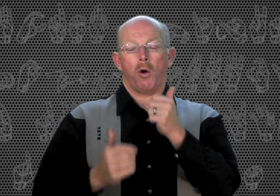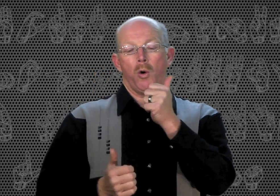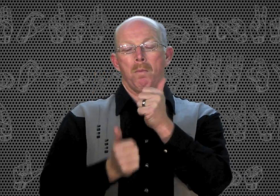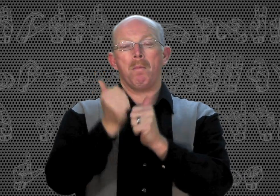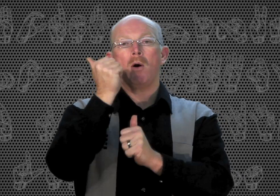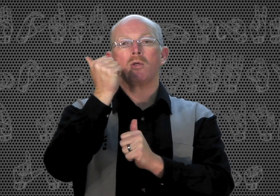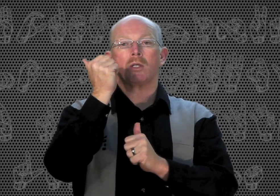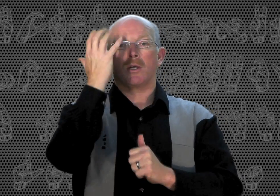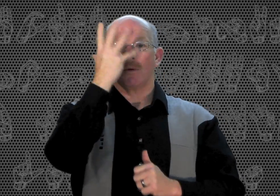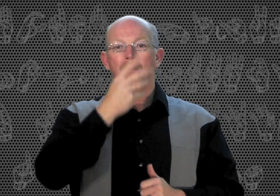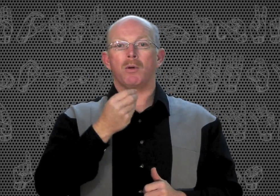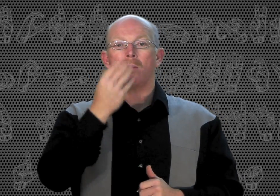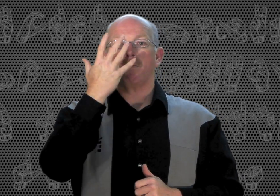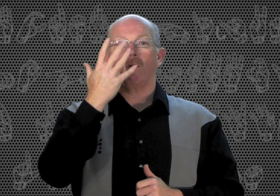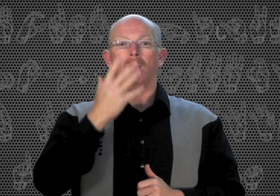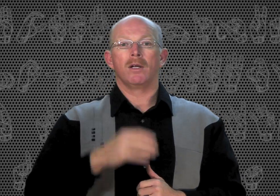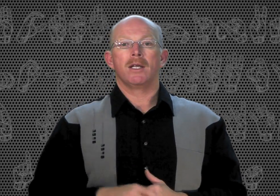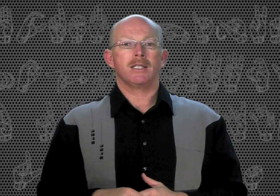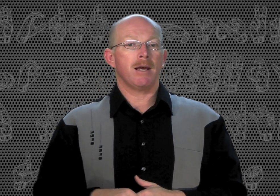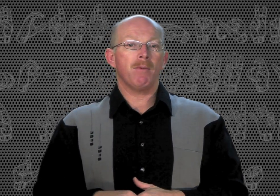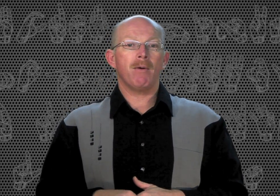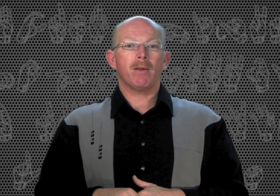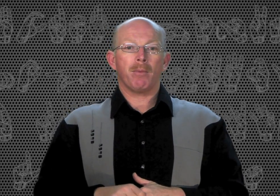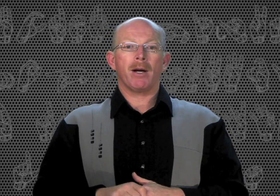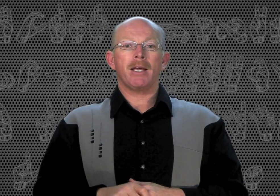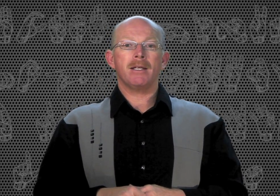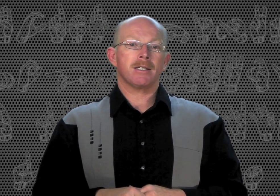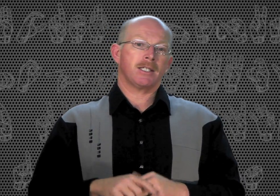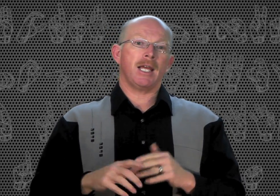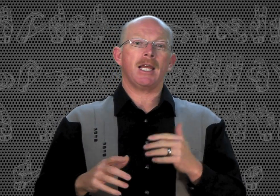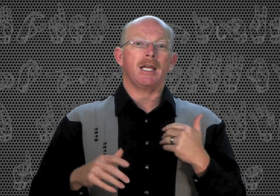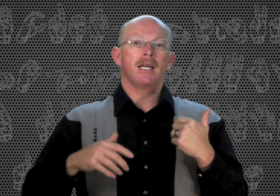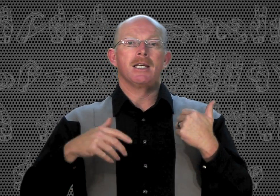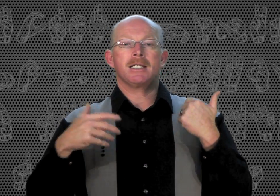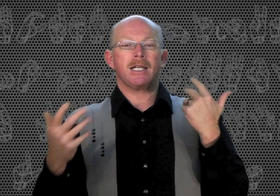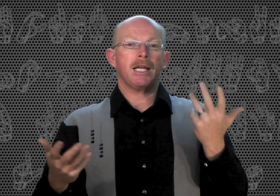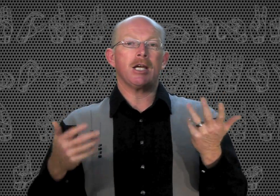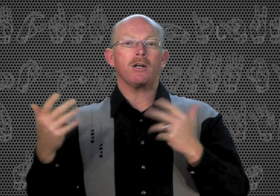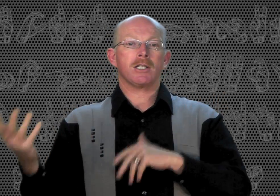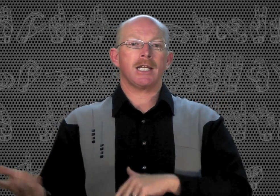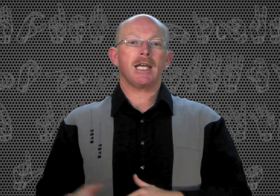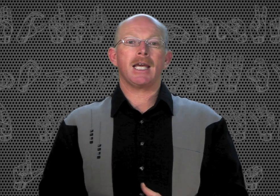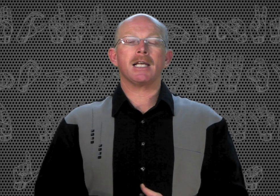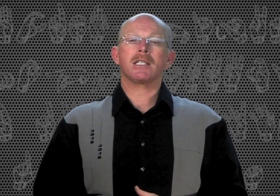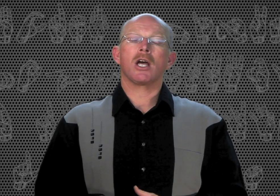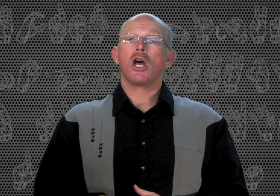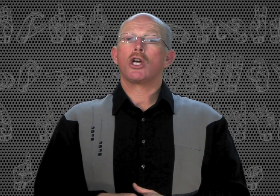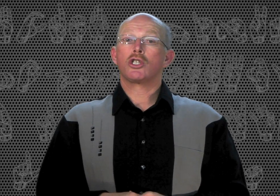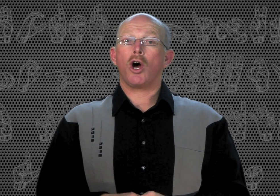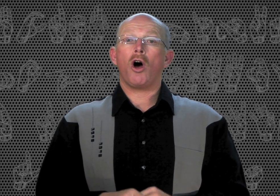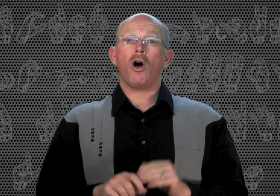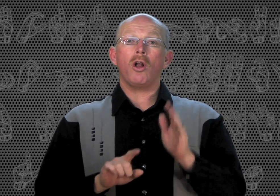Most beautiful. Same way with pretty. Stink. Stinkier. Stinkiest. Tall.